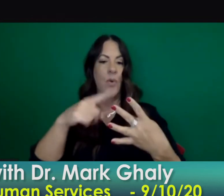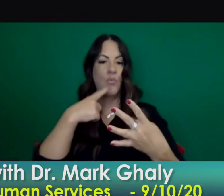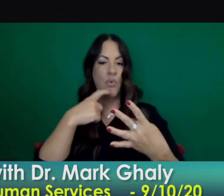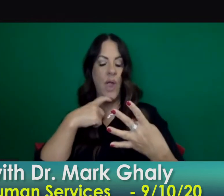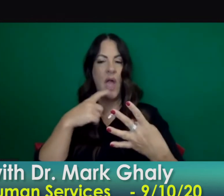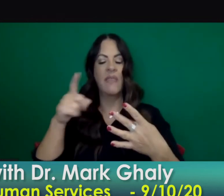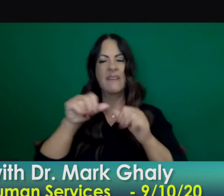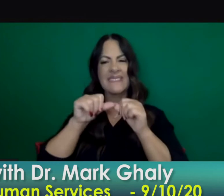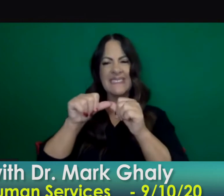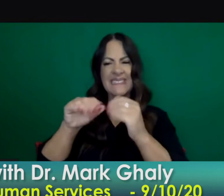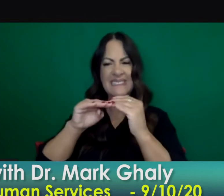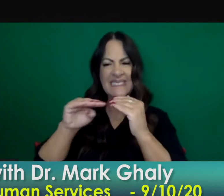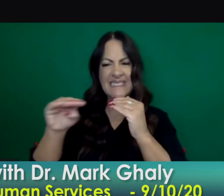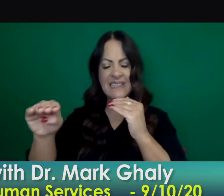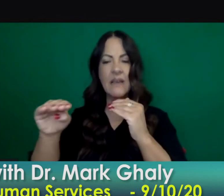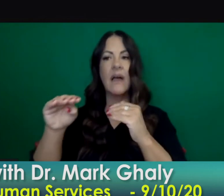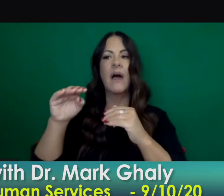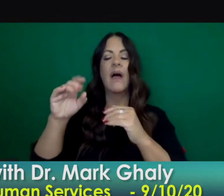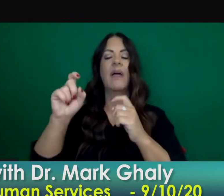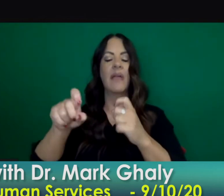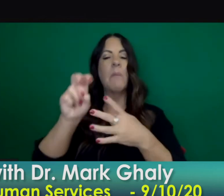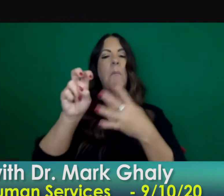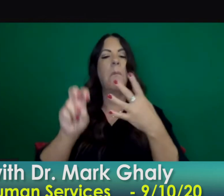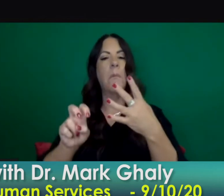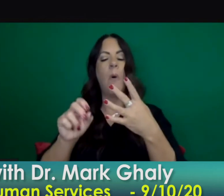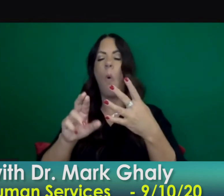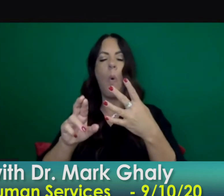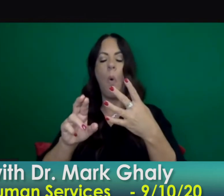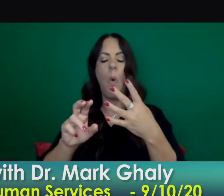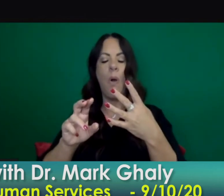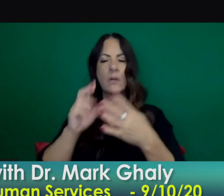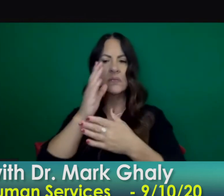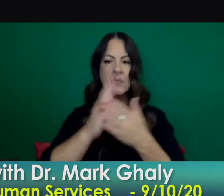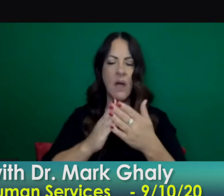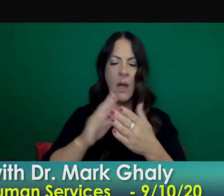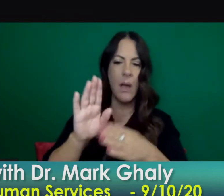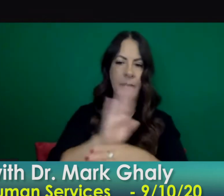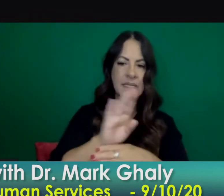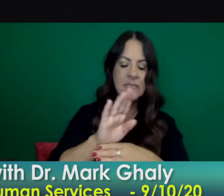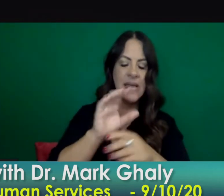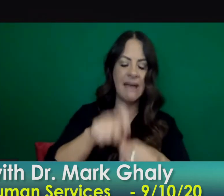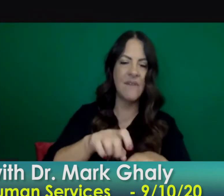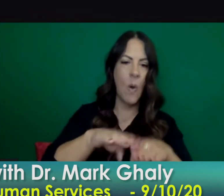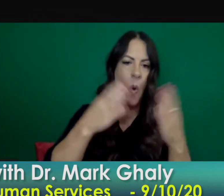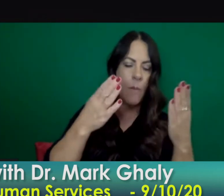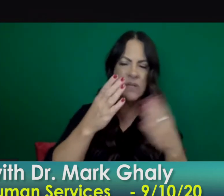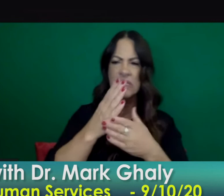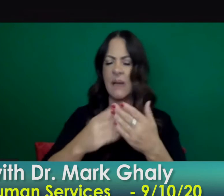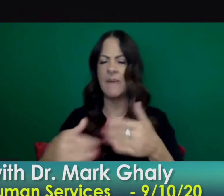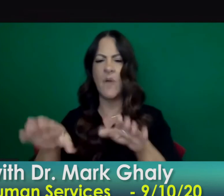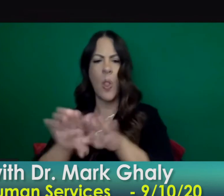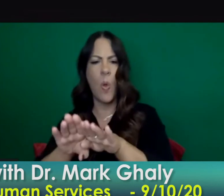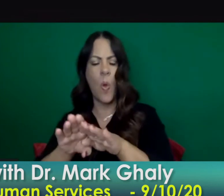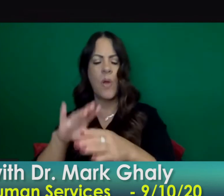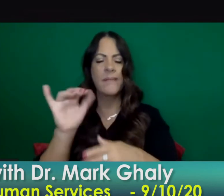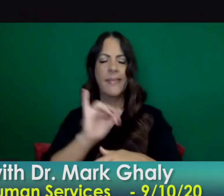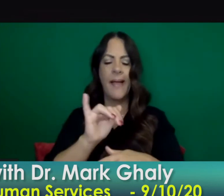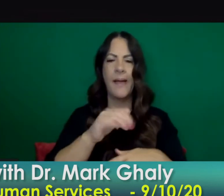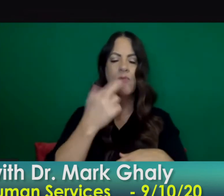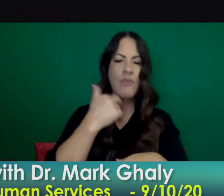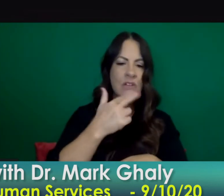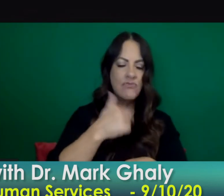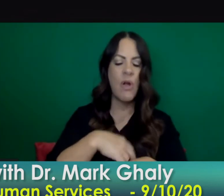health officials step in and you know recommend or close down restaurants or movie theaters or gyms wherever